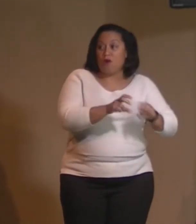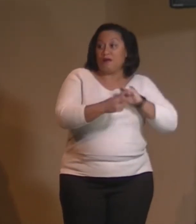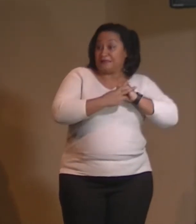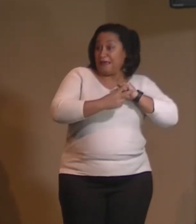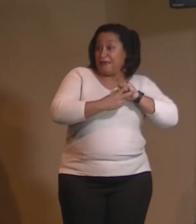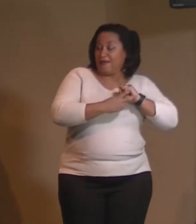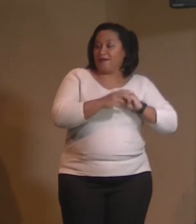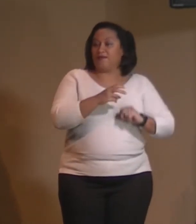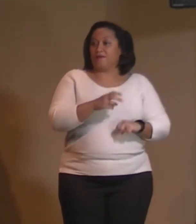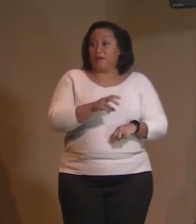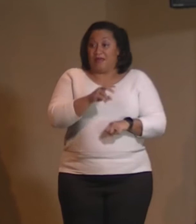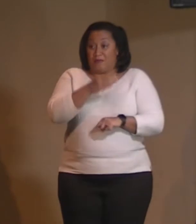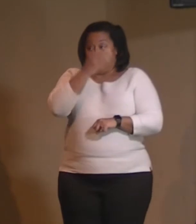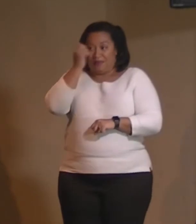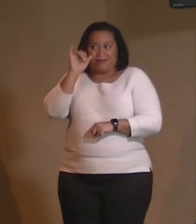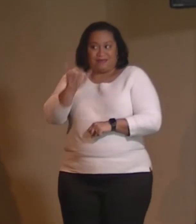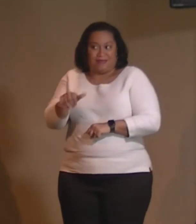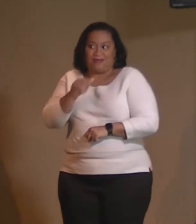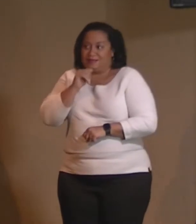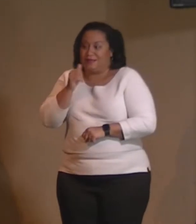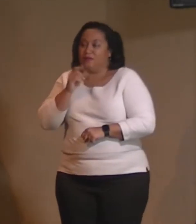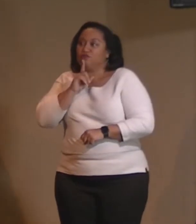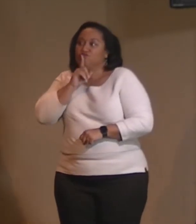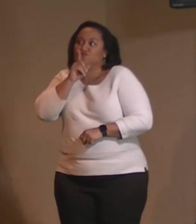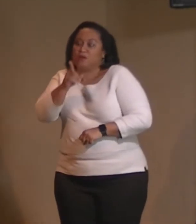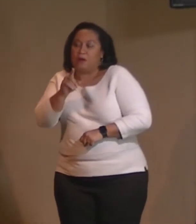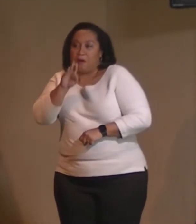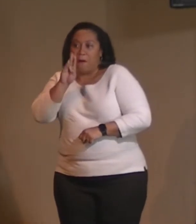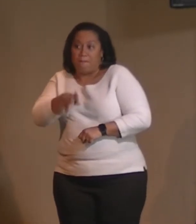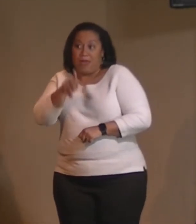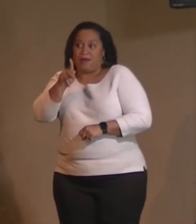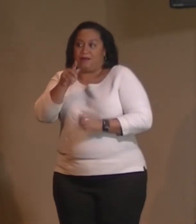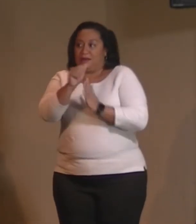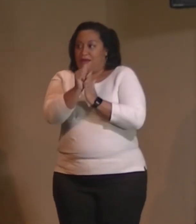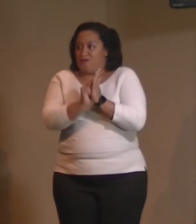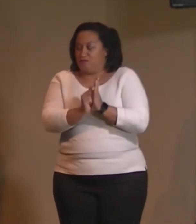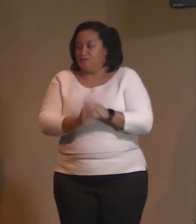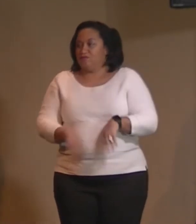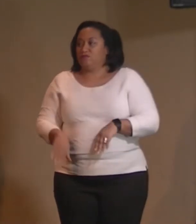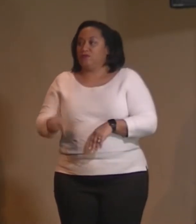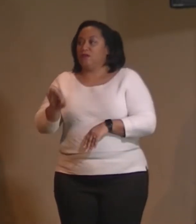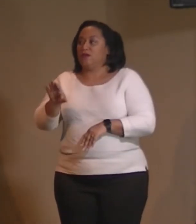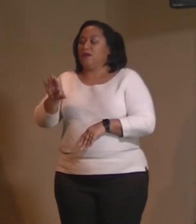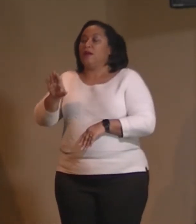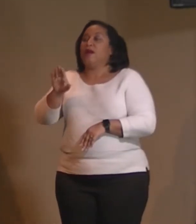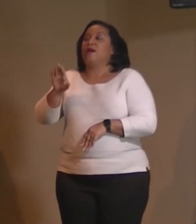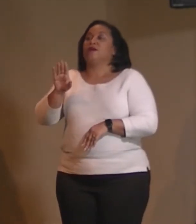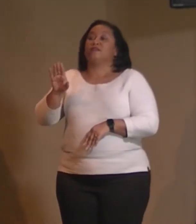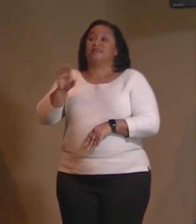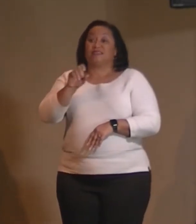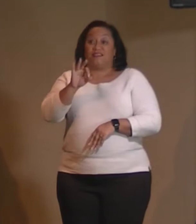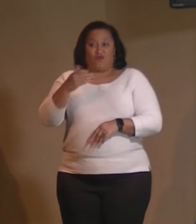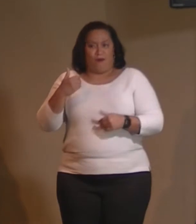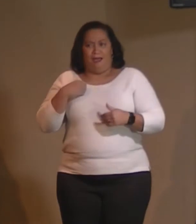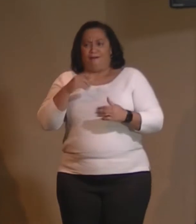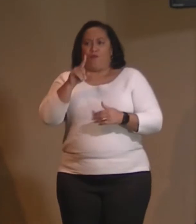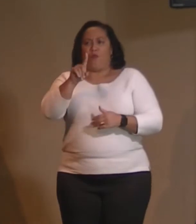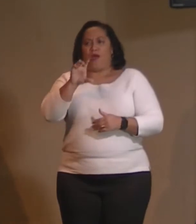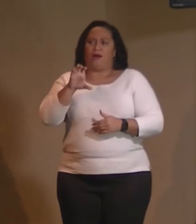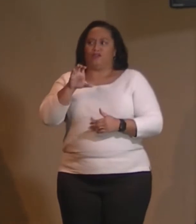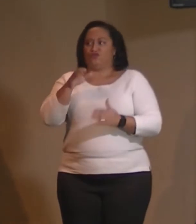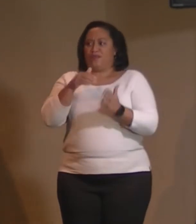Because that's not your bank account. Your bank account, because if, say your bank account has a hundred dollars in it,